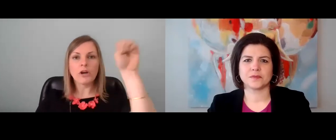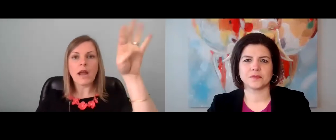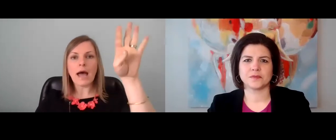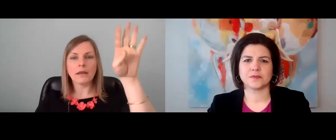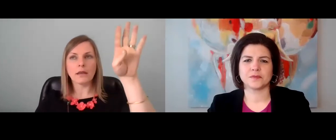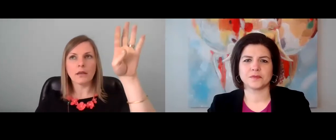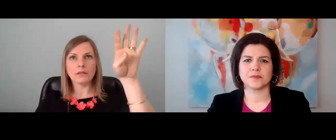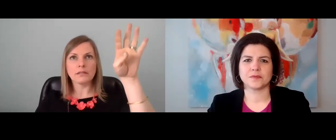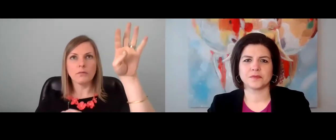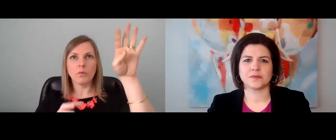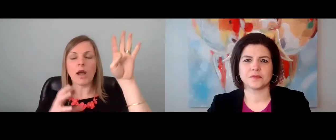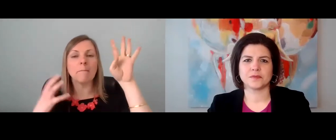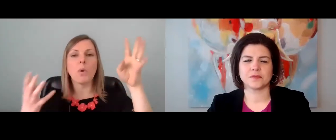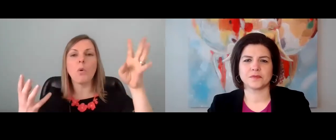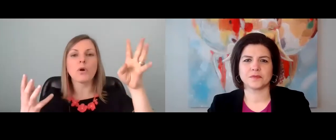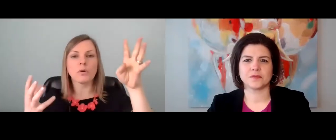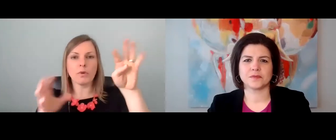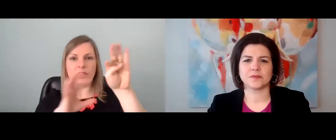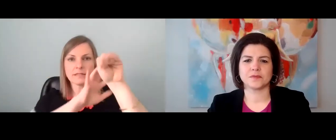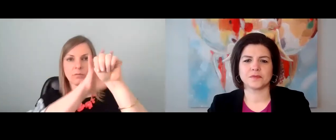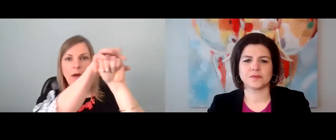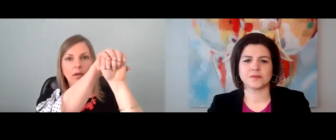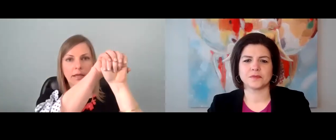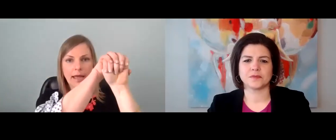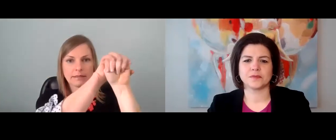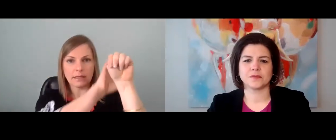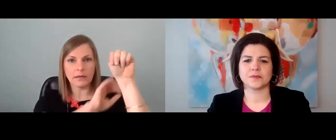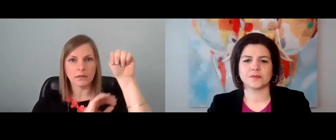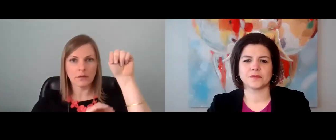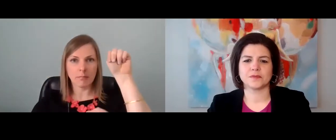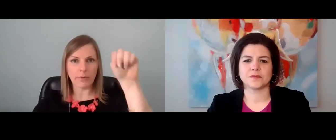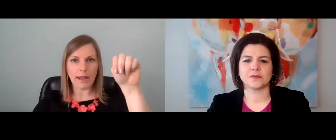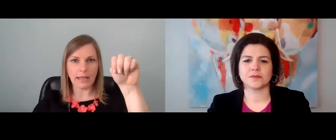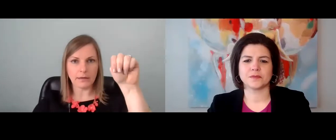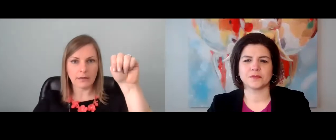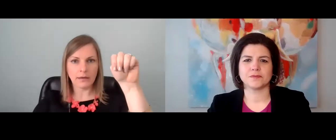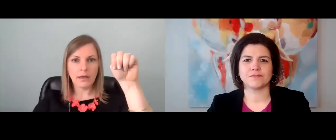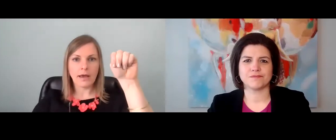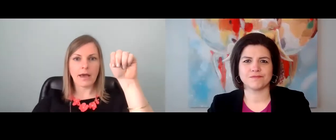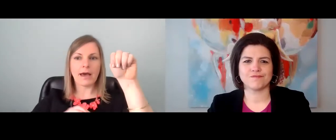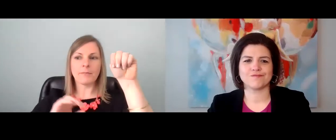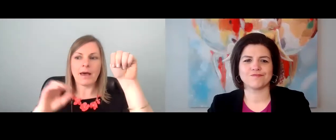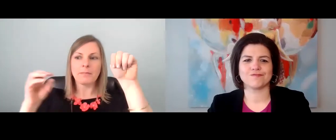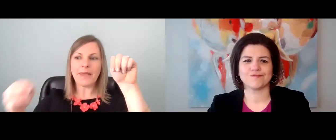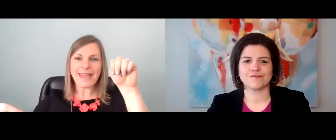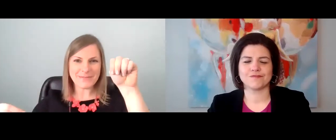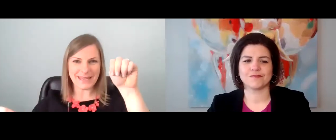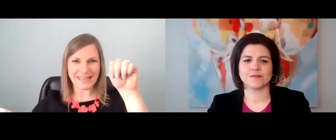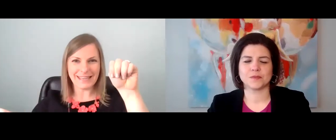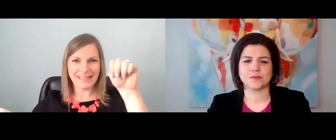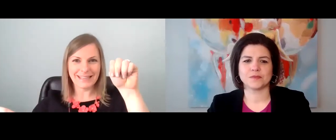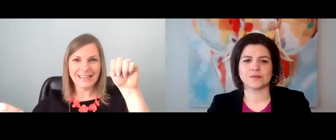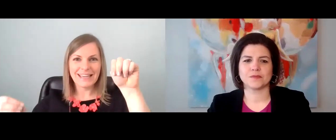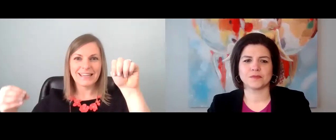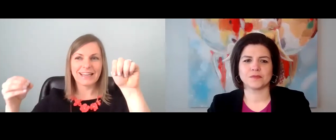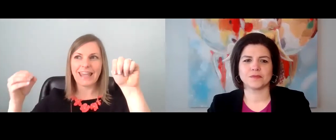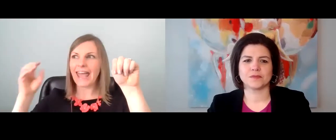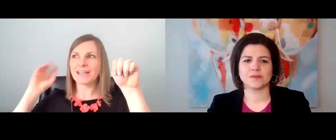we're not, we're not born with this well-connected brain. Um, a baby